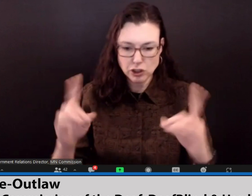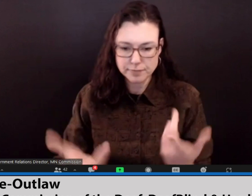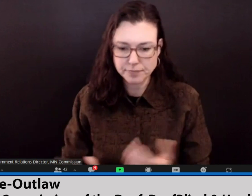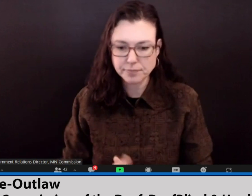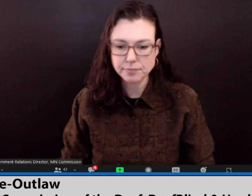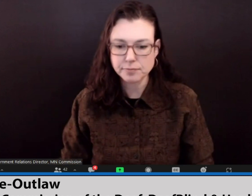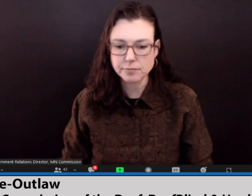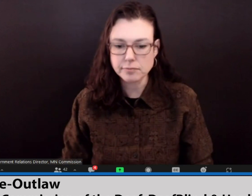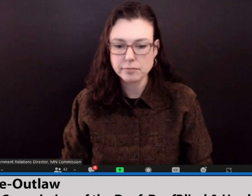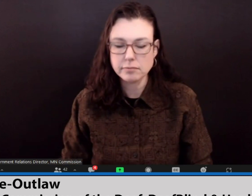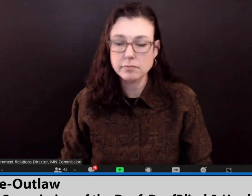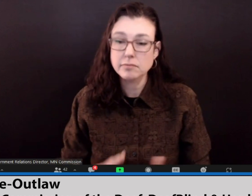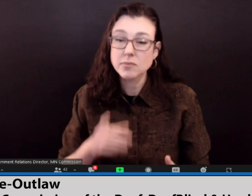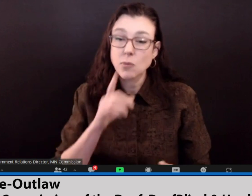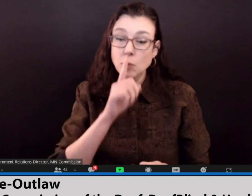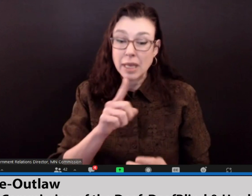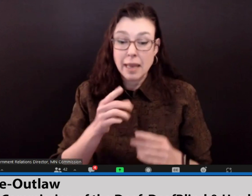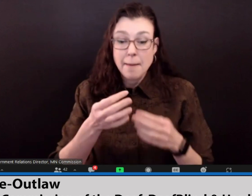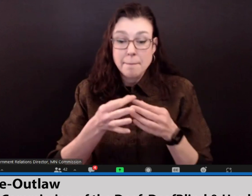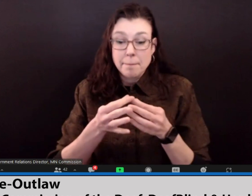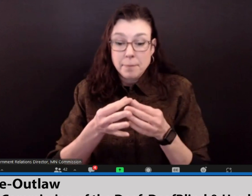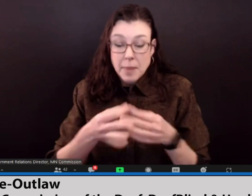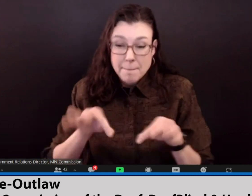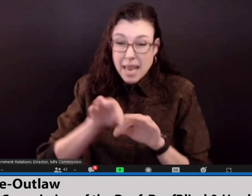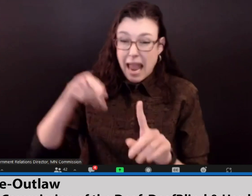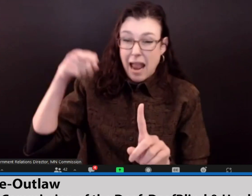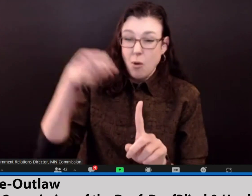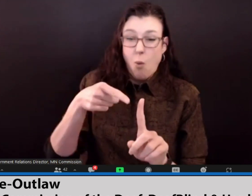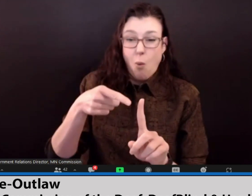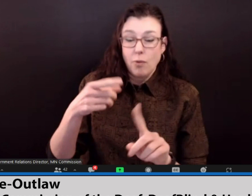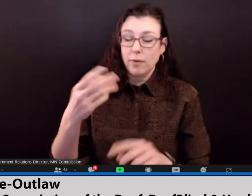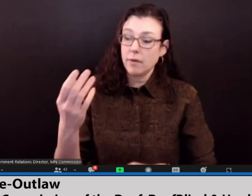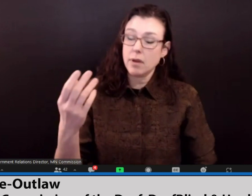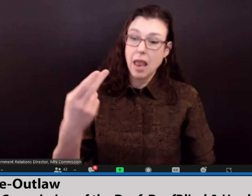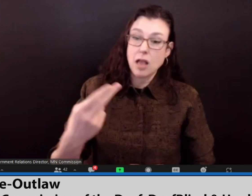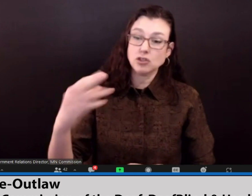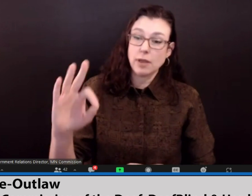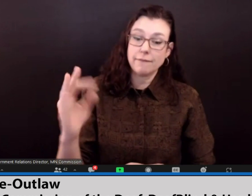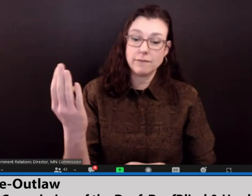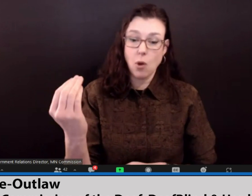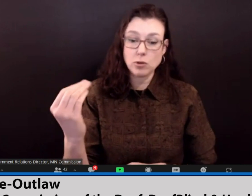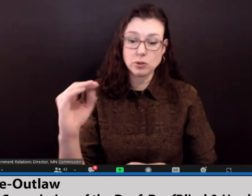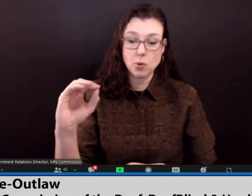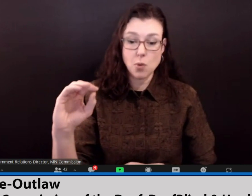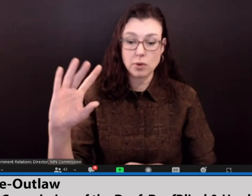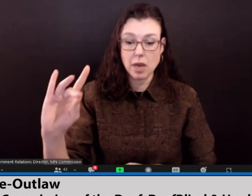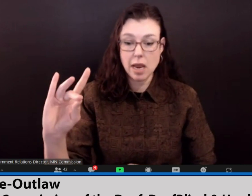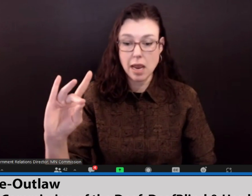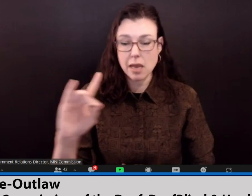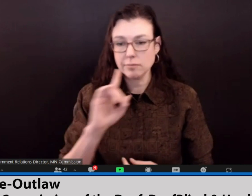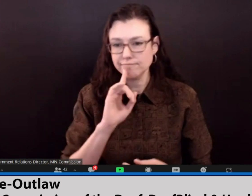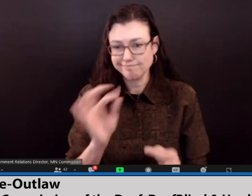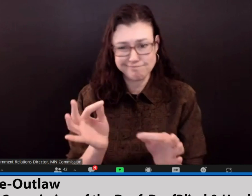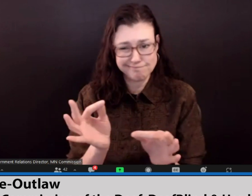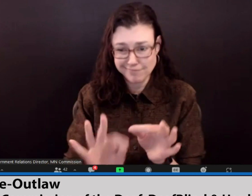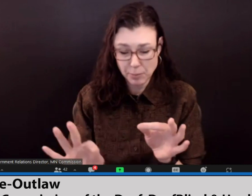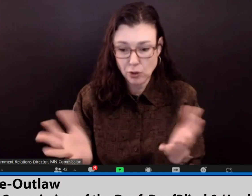much more out of my education. The main goal of Health File 1408 is